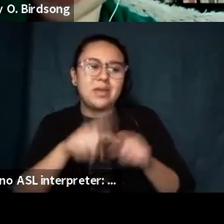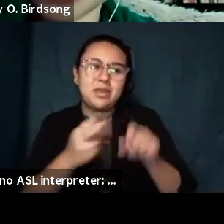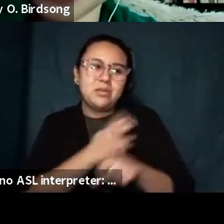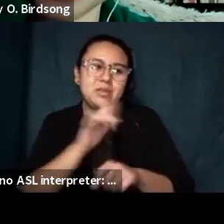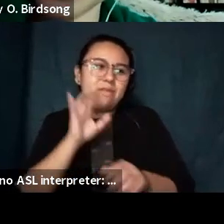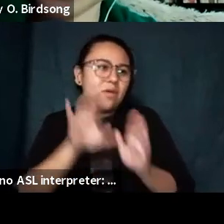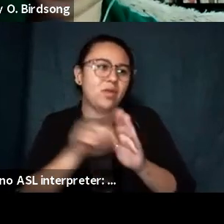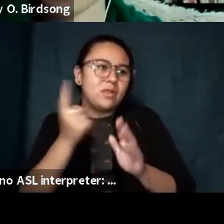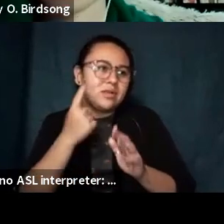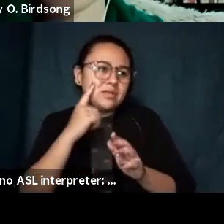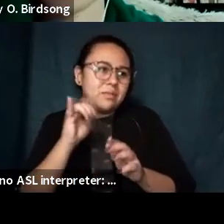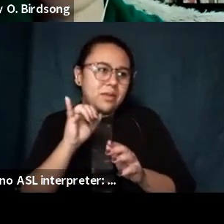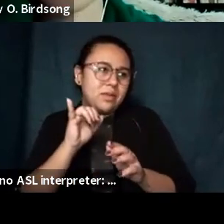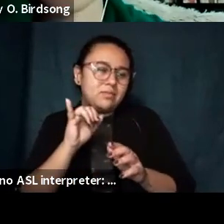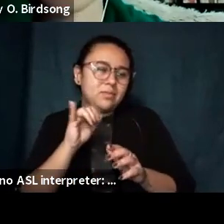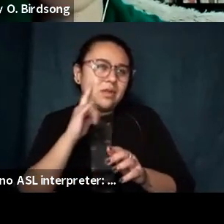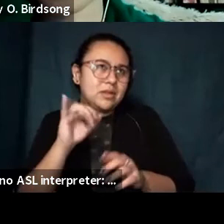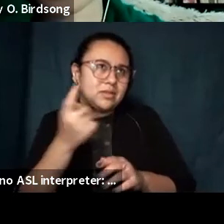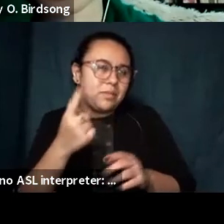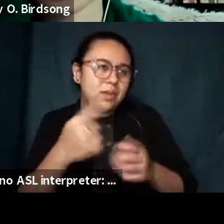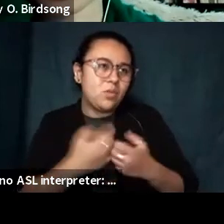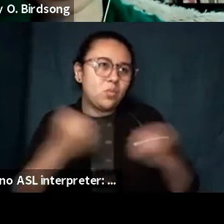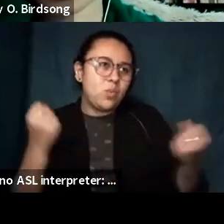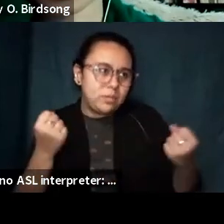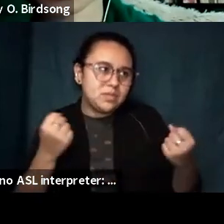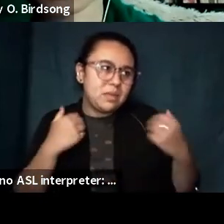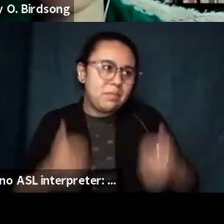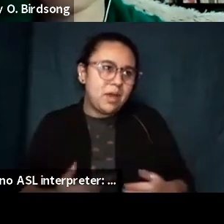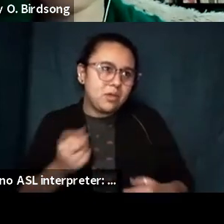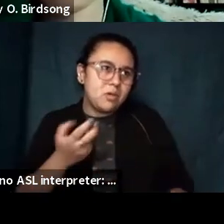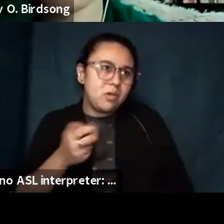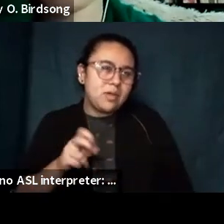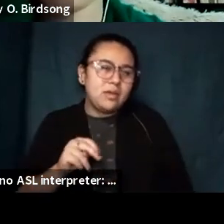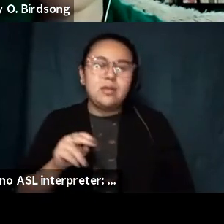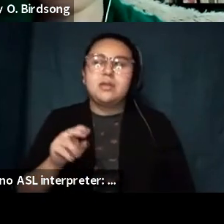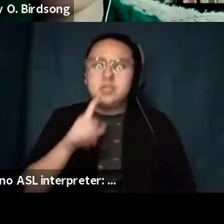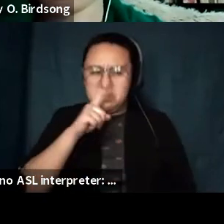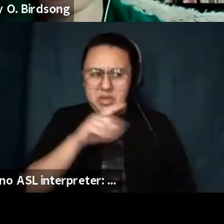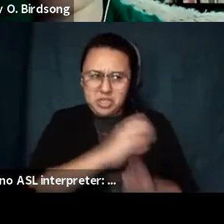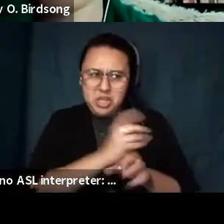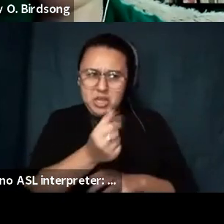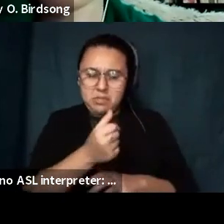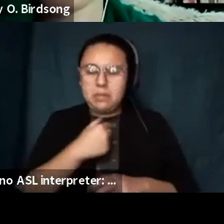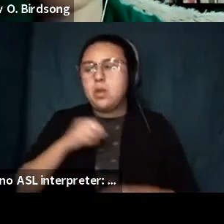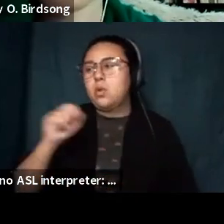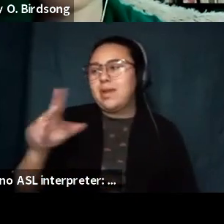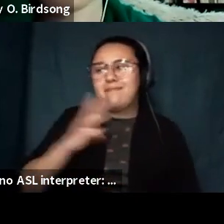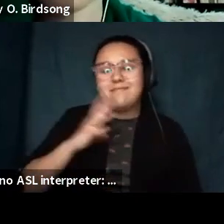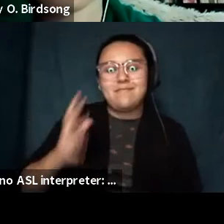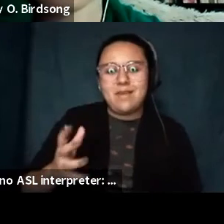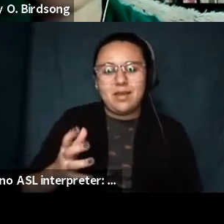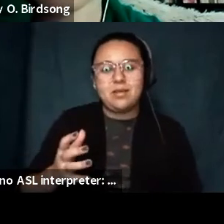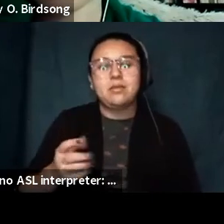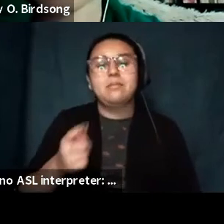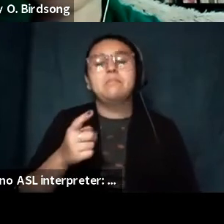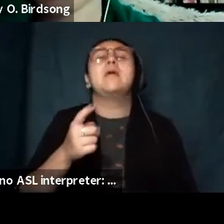it already has a really dark title can you just chill out a little tiny bit and i was like okay it's fine um and so we landed on this